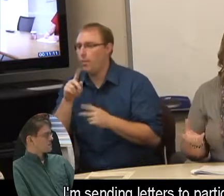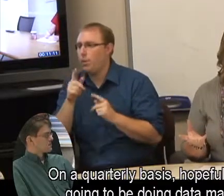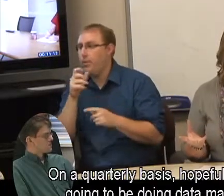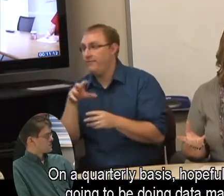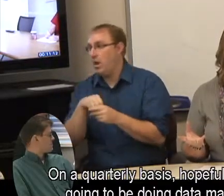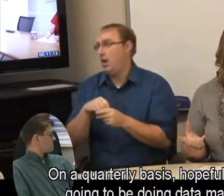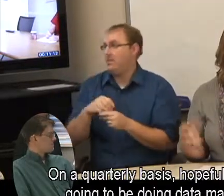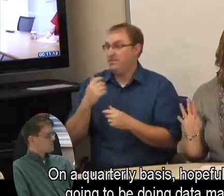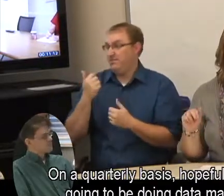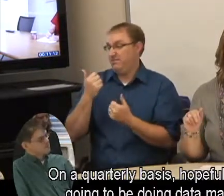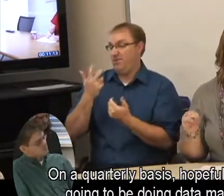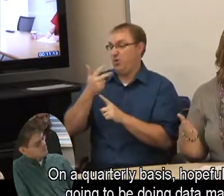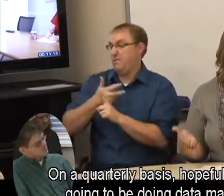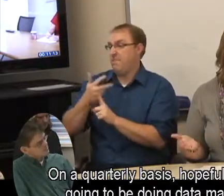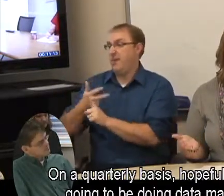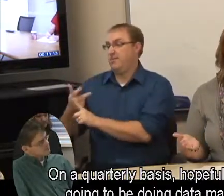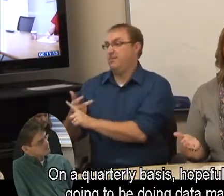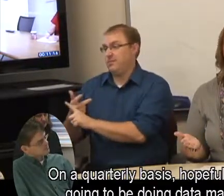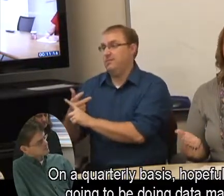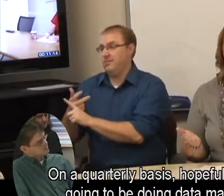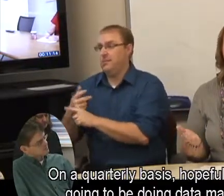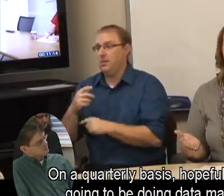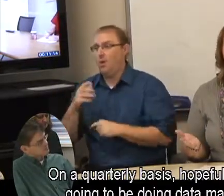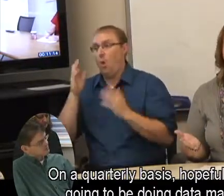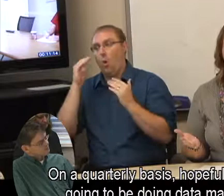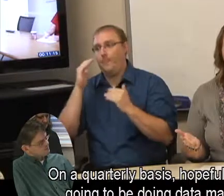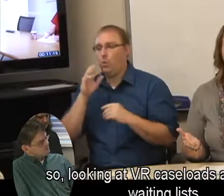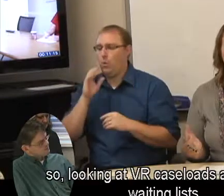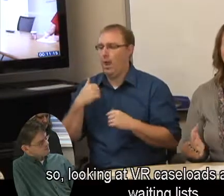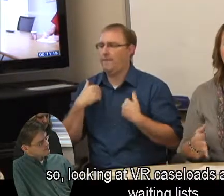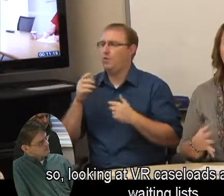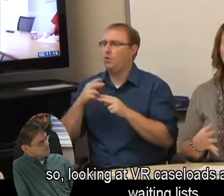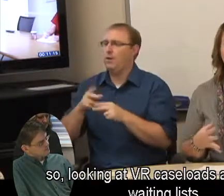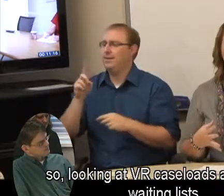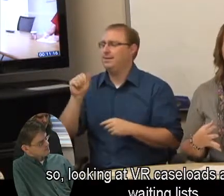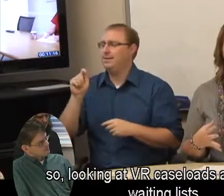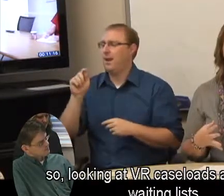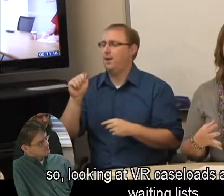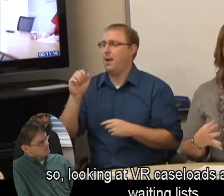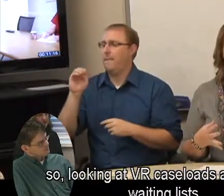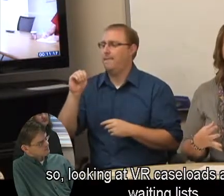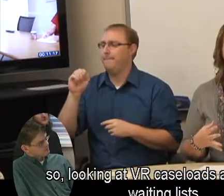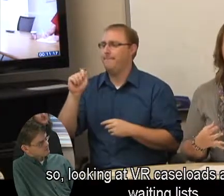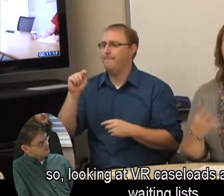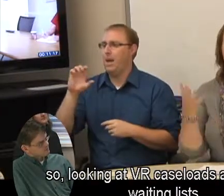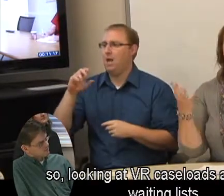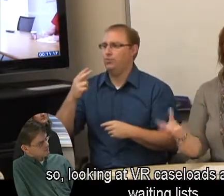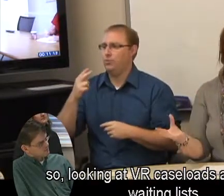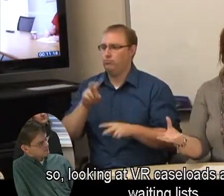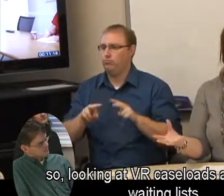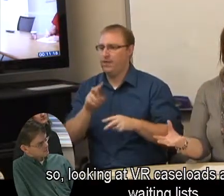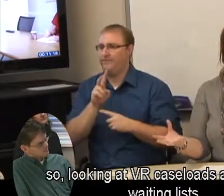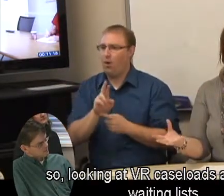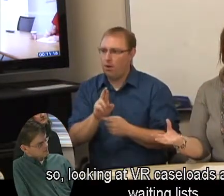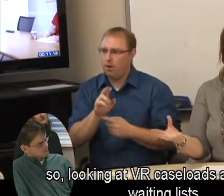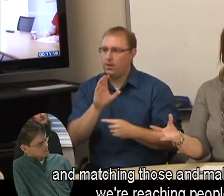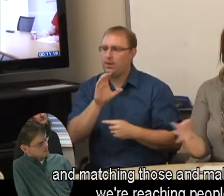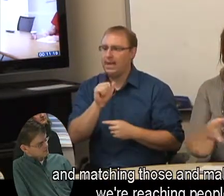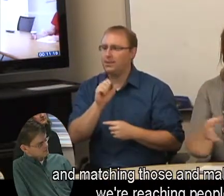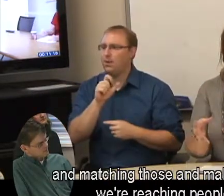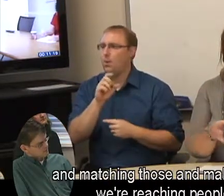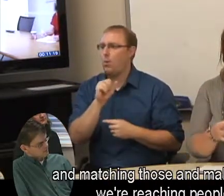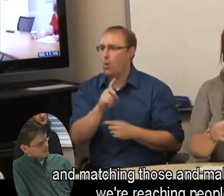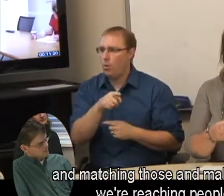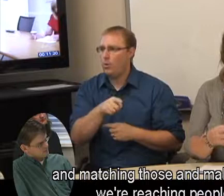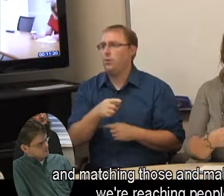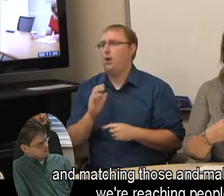On a quarterly basis, hopefully, we are going to be doing data matches. So, looking at VR caseloads and DSPD waiting lists and